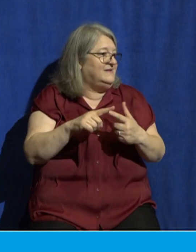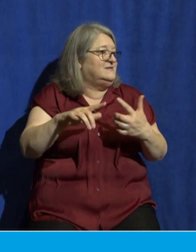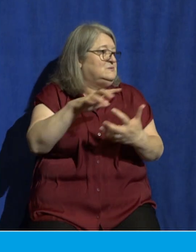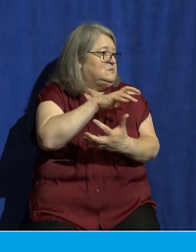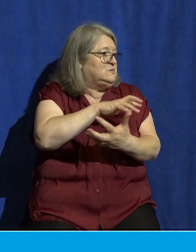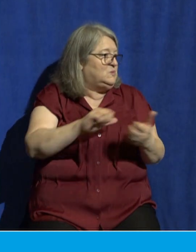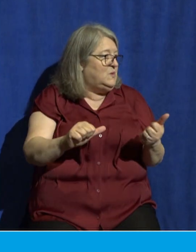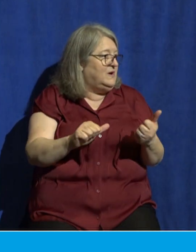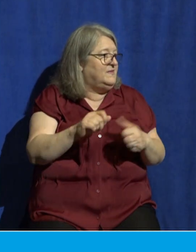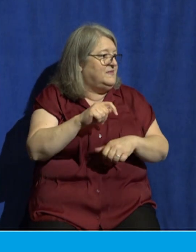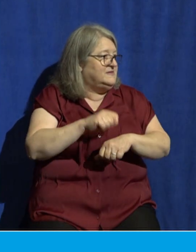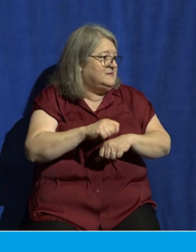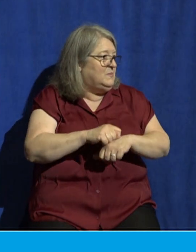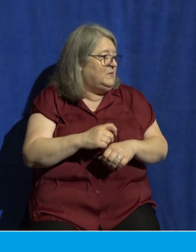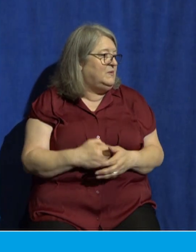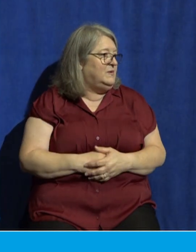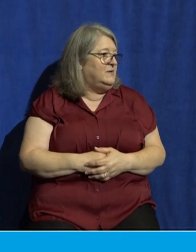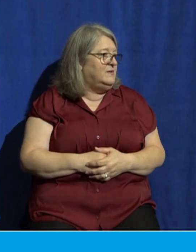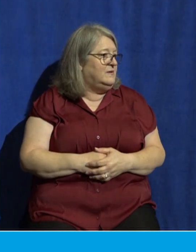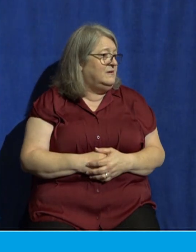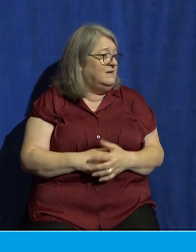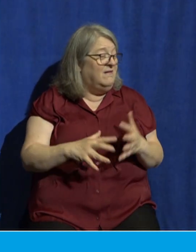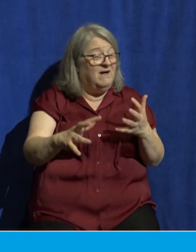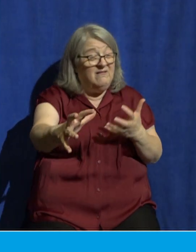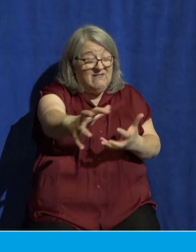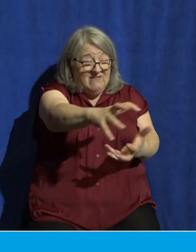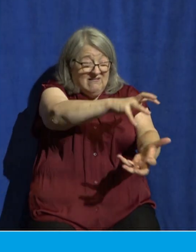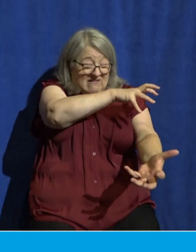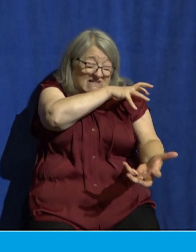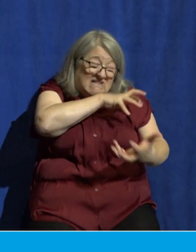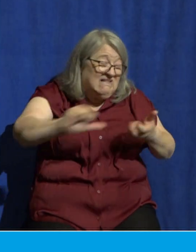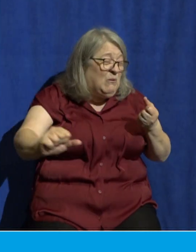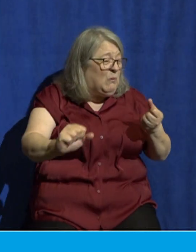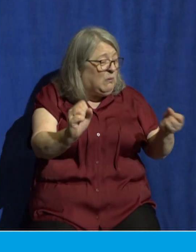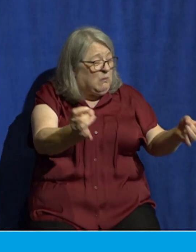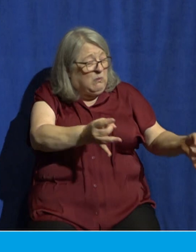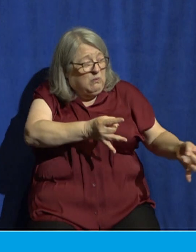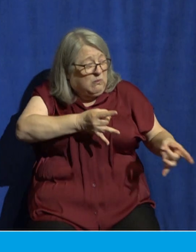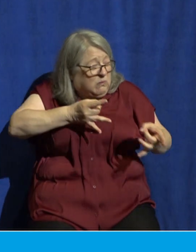And the destruction would be so catastrophic and horrific, this destruction of the temple,